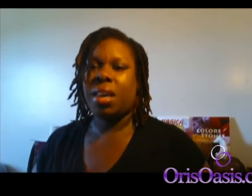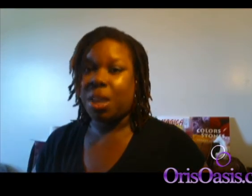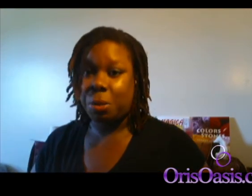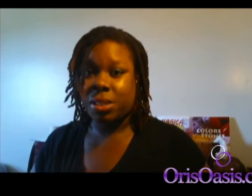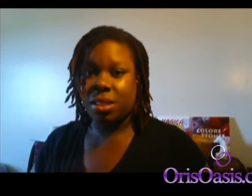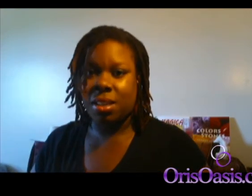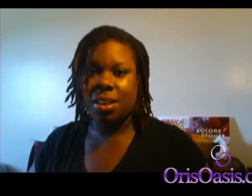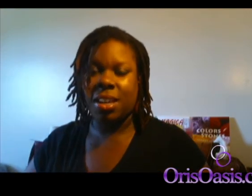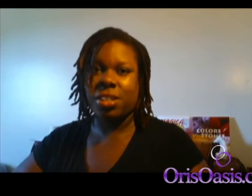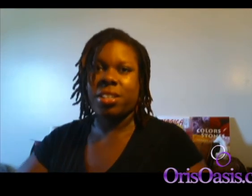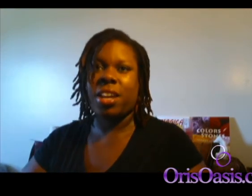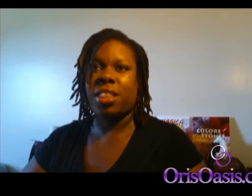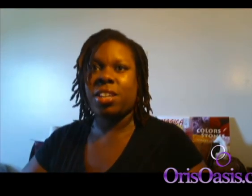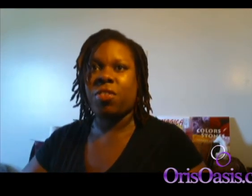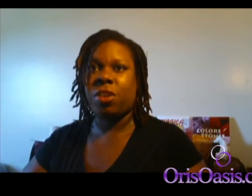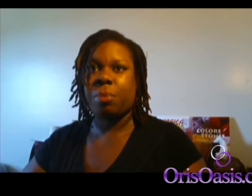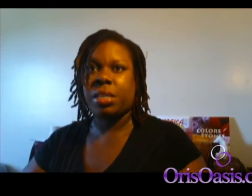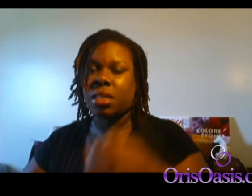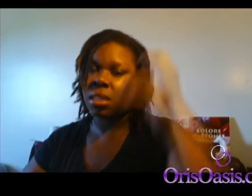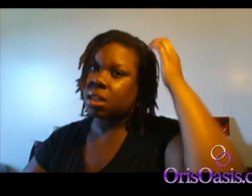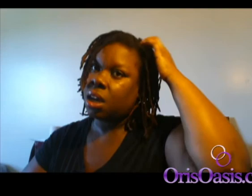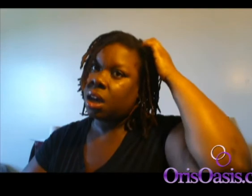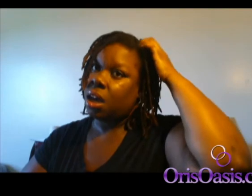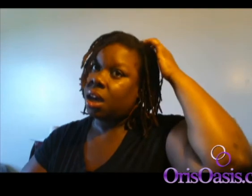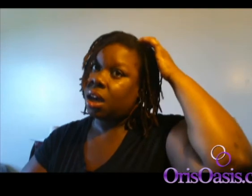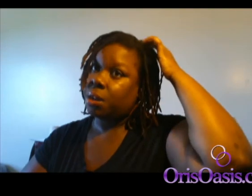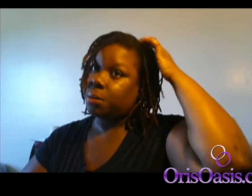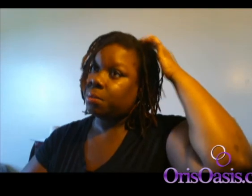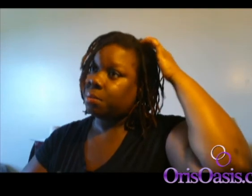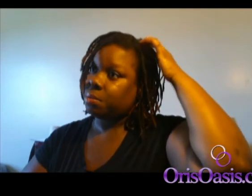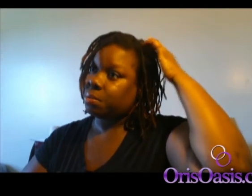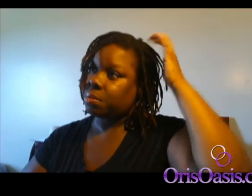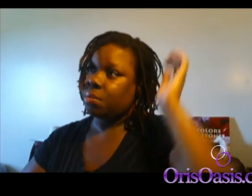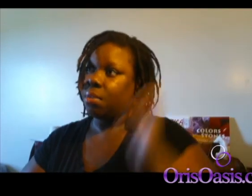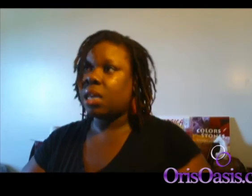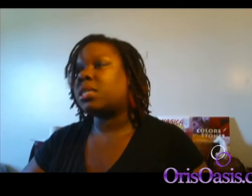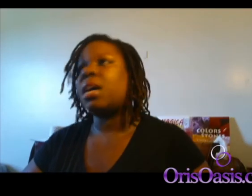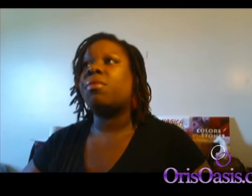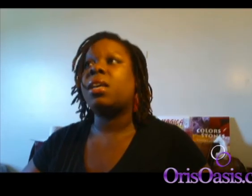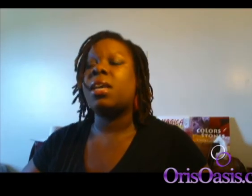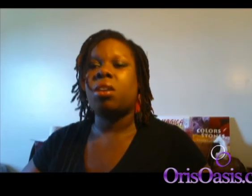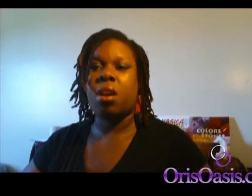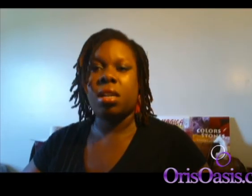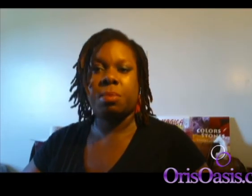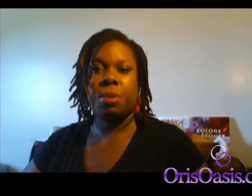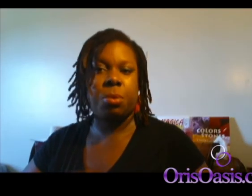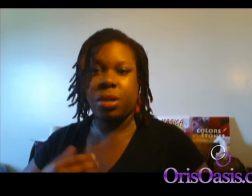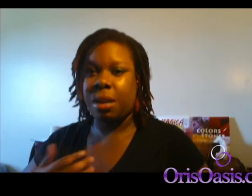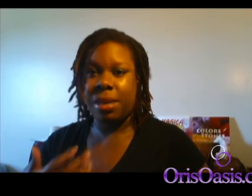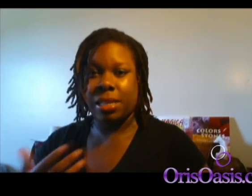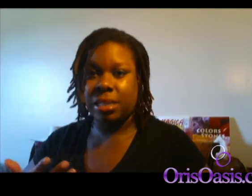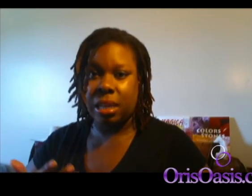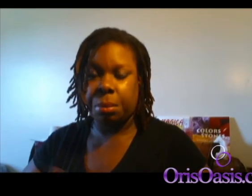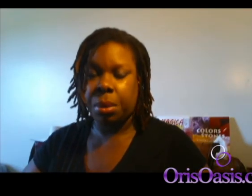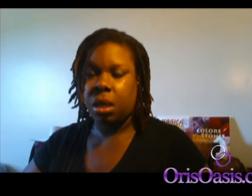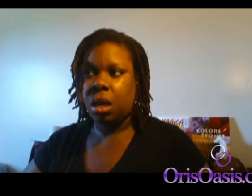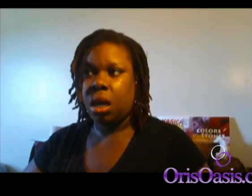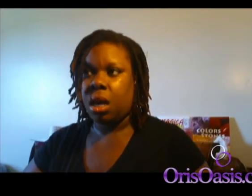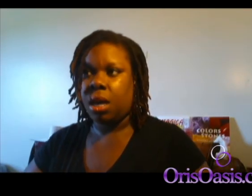helps in understanding the different dimensions. Um, it's not really as hard as people try to make it seem. Uh,